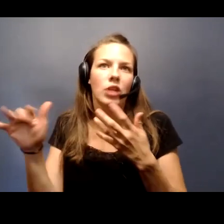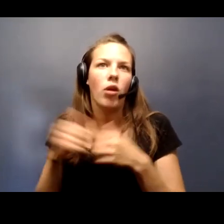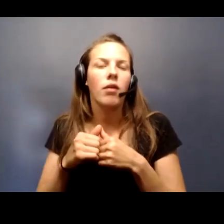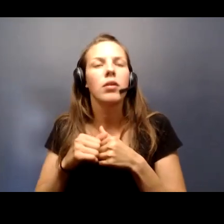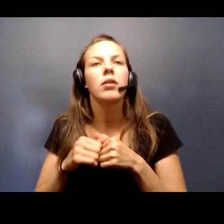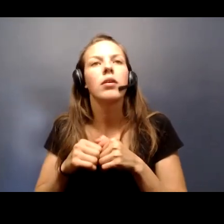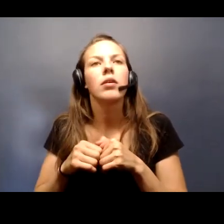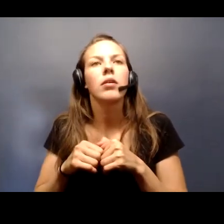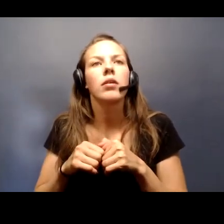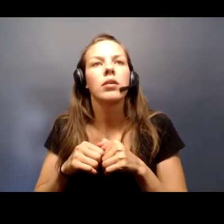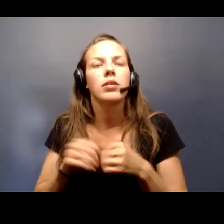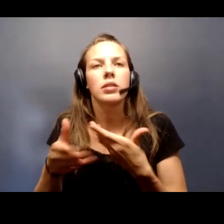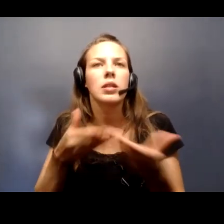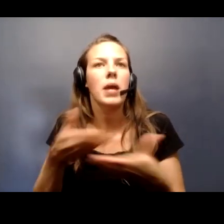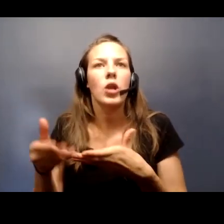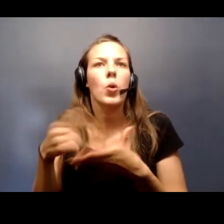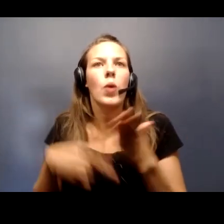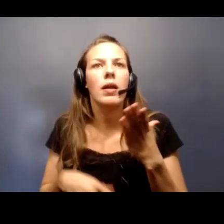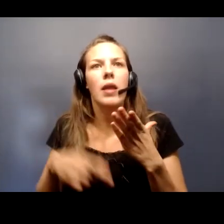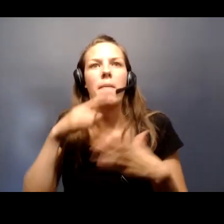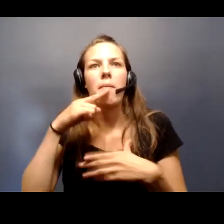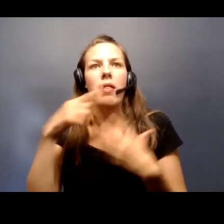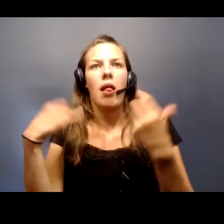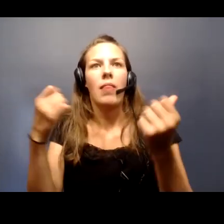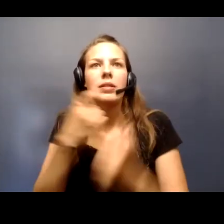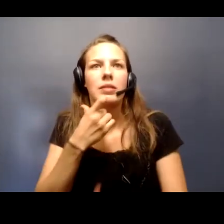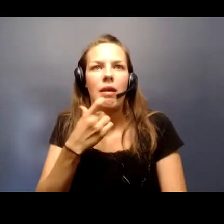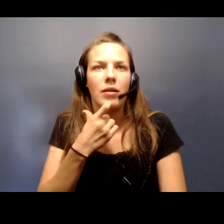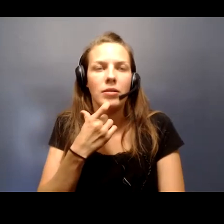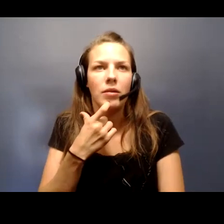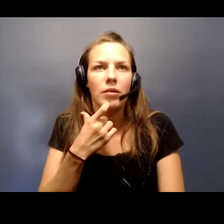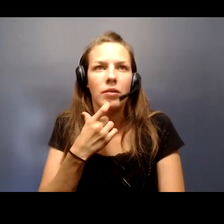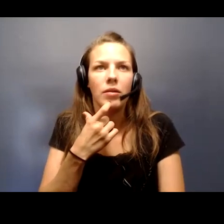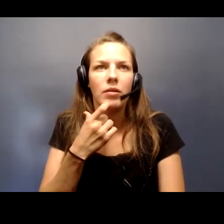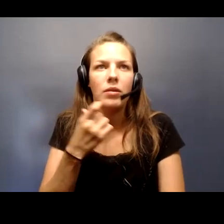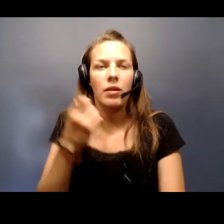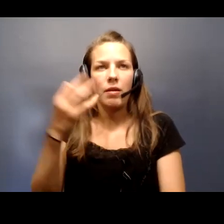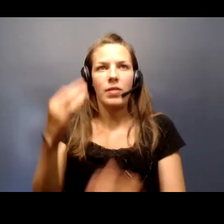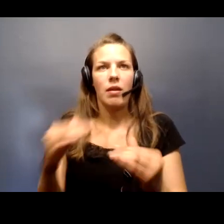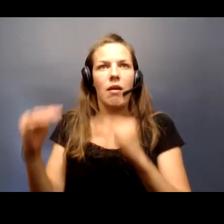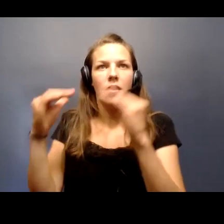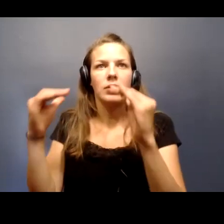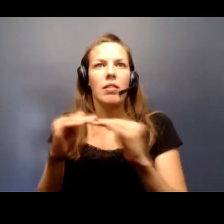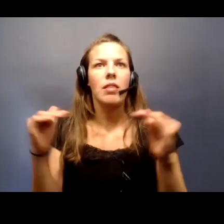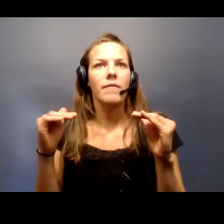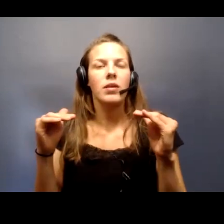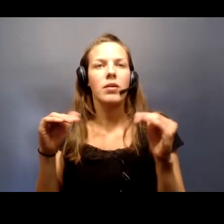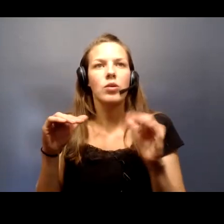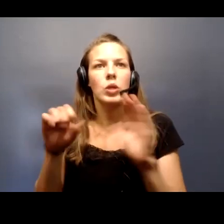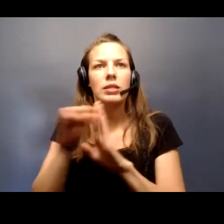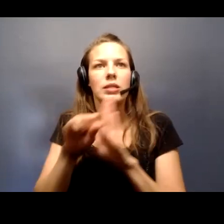No matter what public health says, if the highest levels of state and national